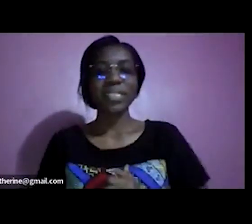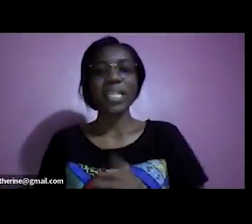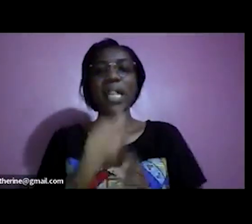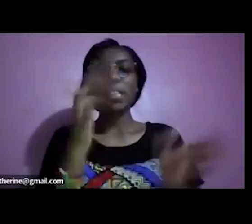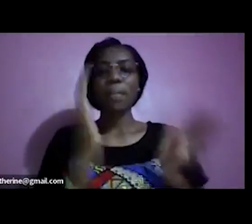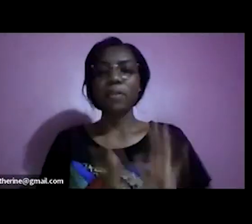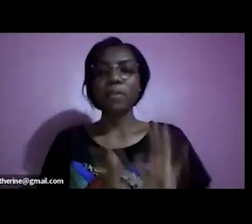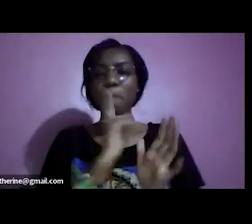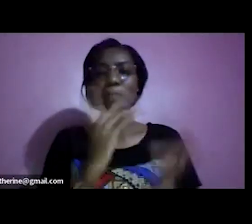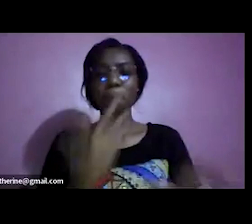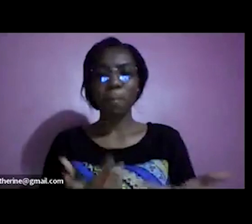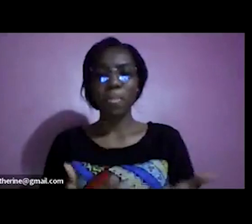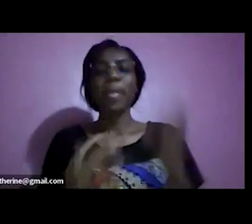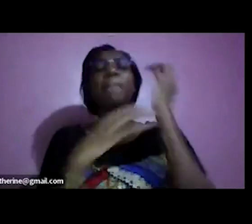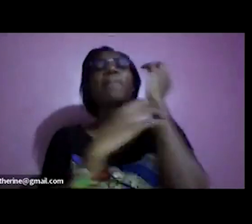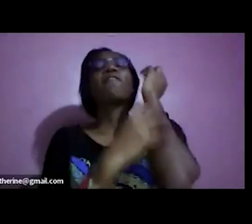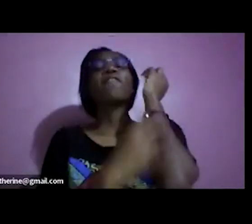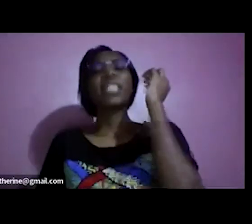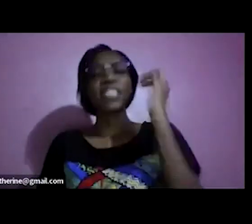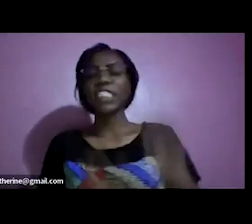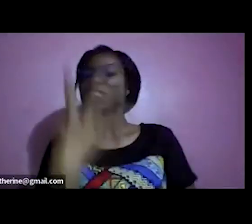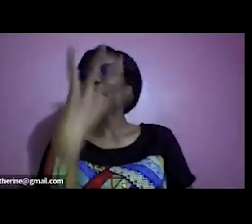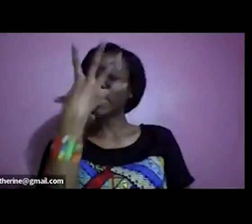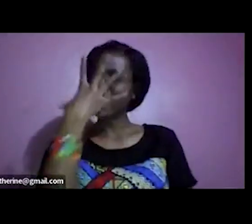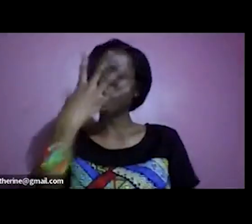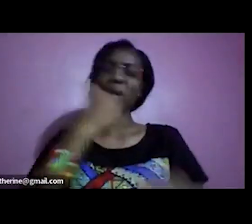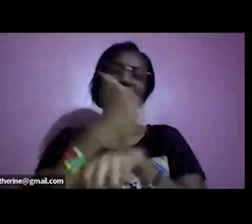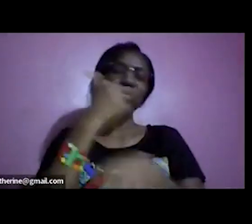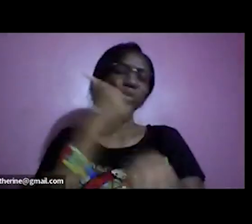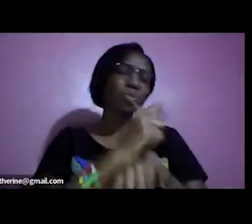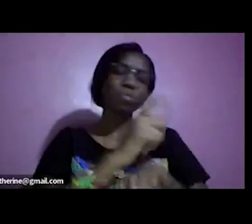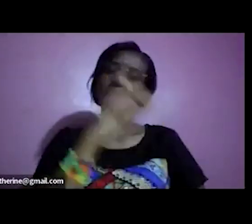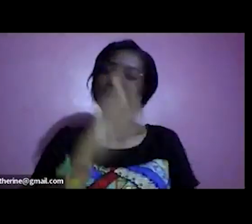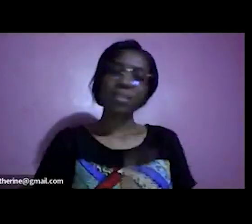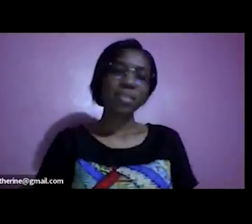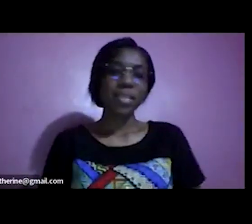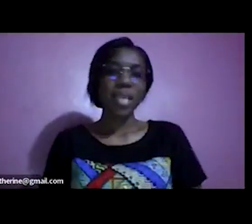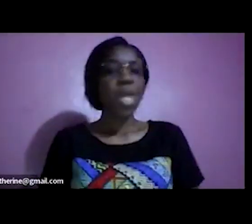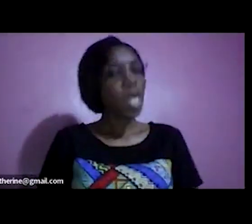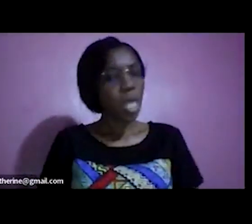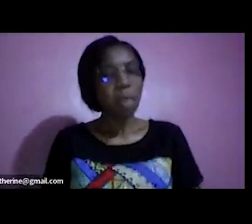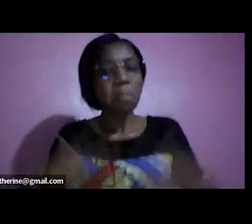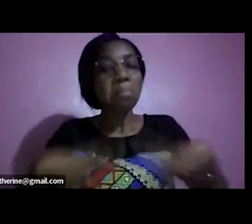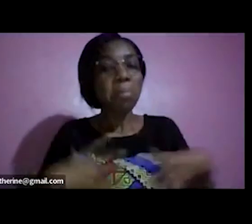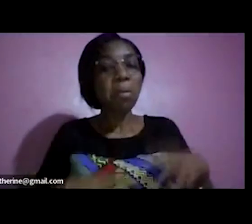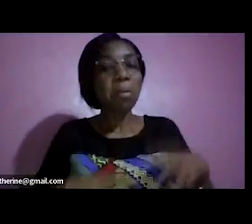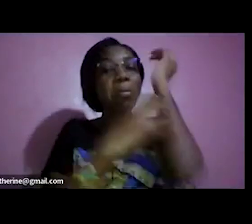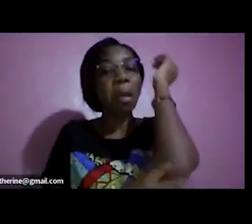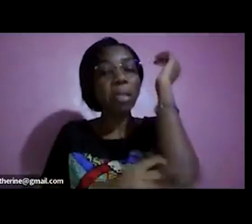poverty shame abuse are guaranteed but though you know poor people don't even have opinions in family meetings